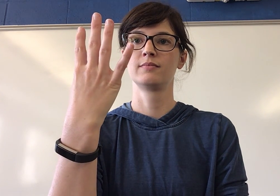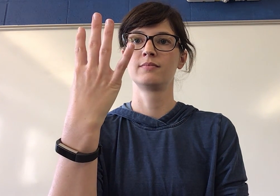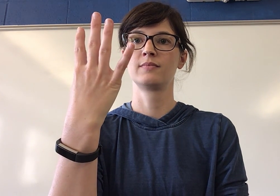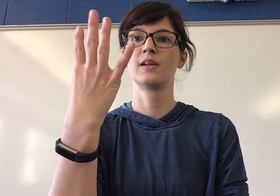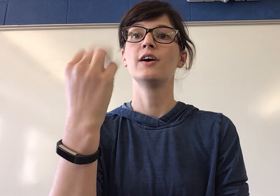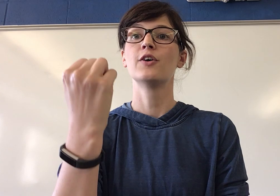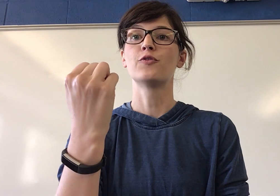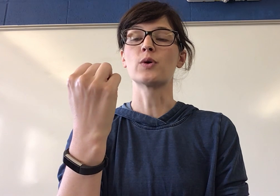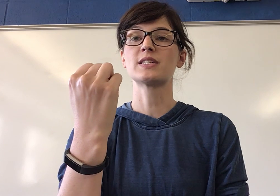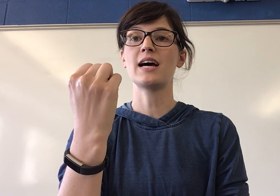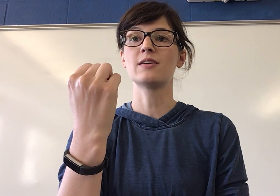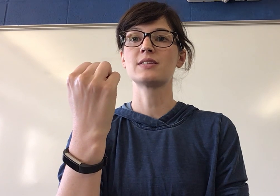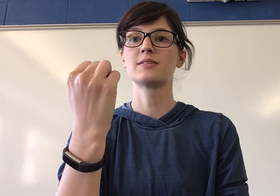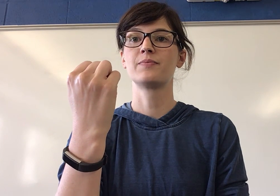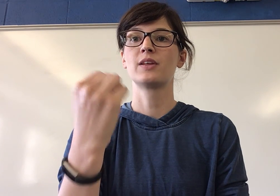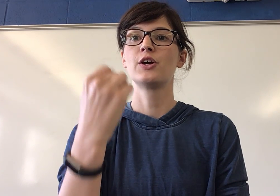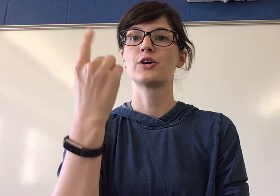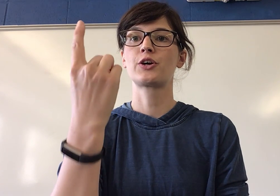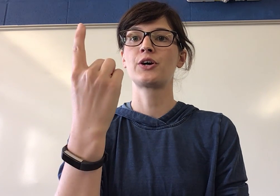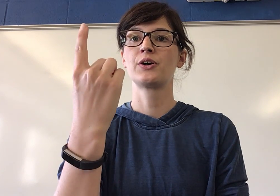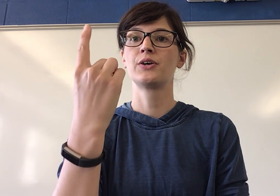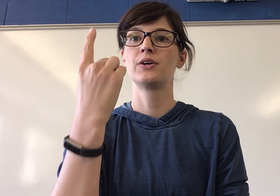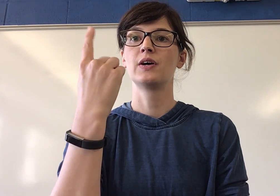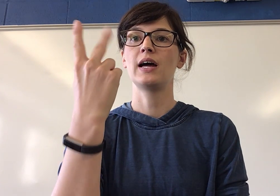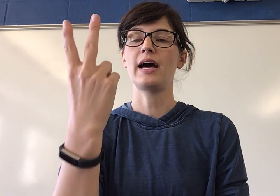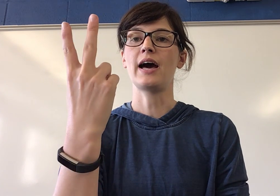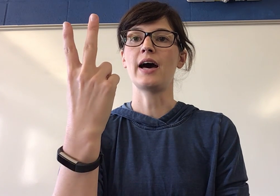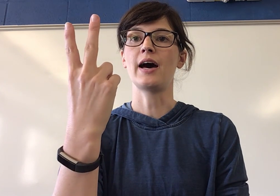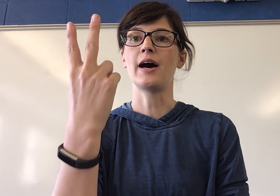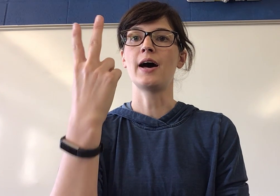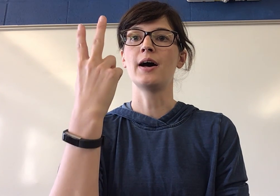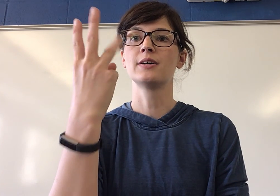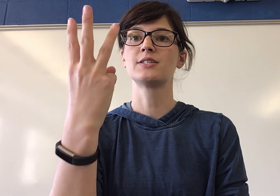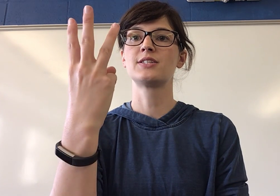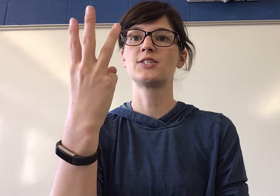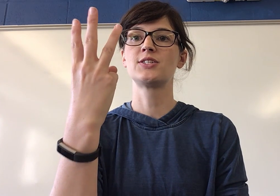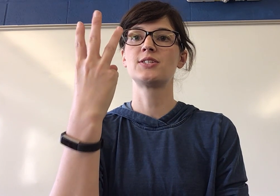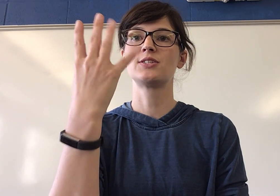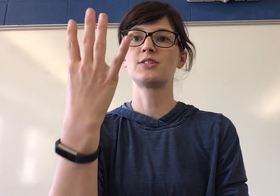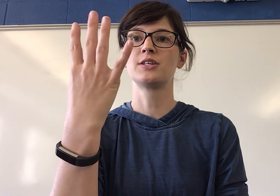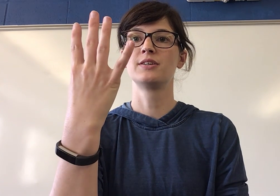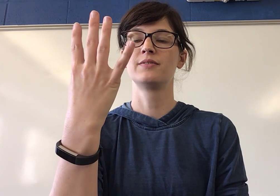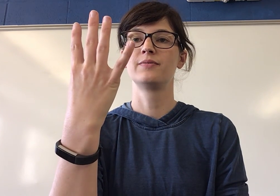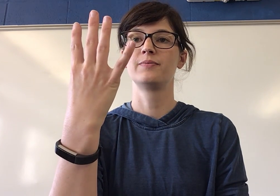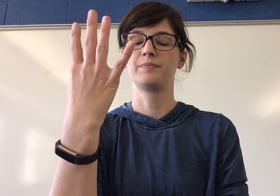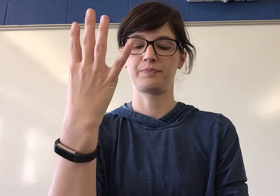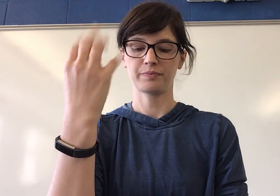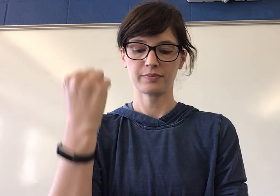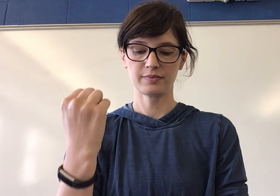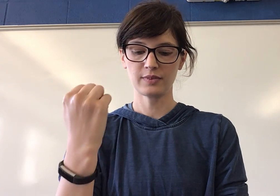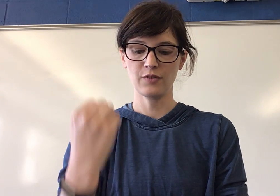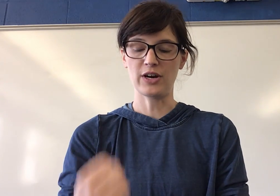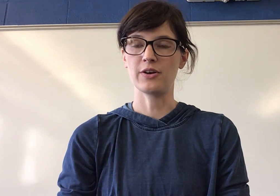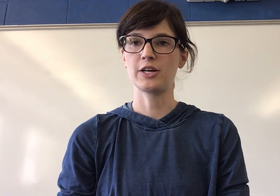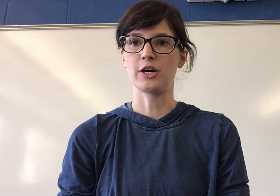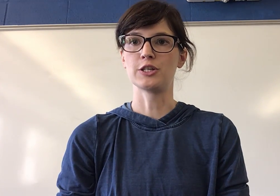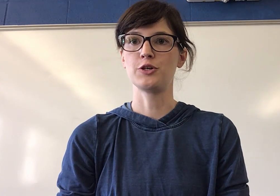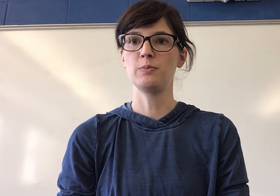Four sounds. C-A-C-T. Very good. Two